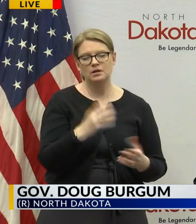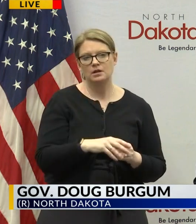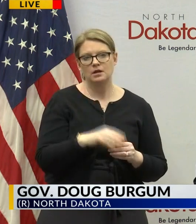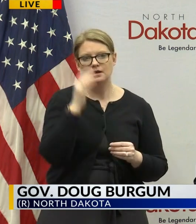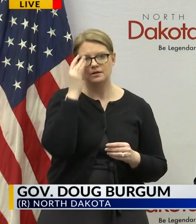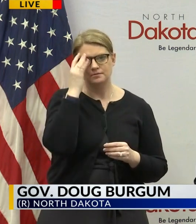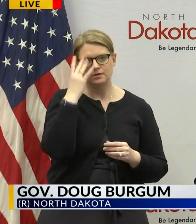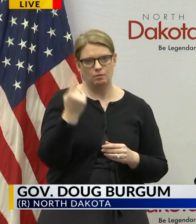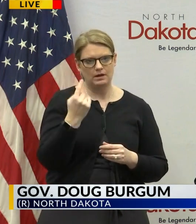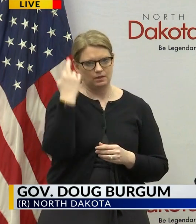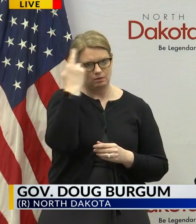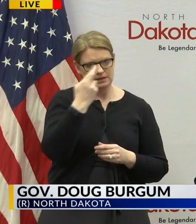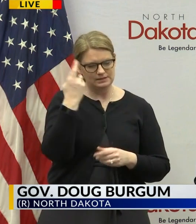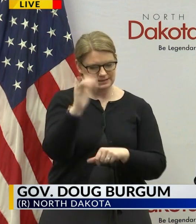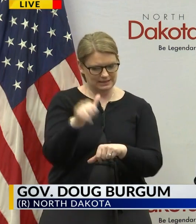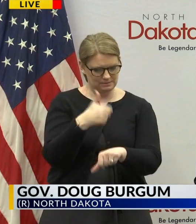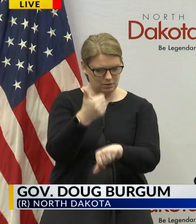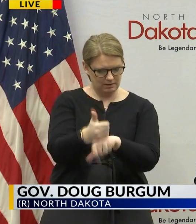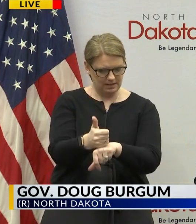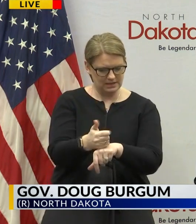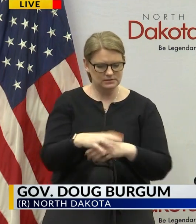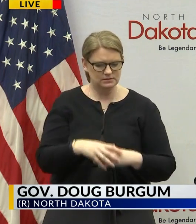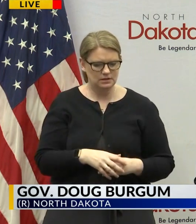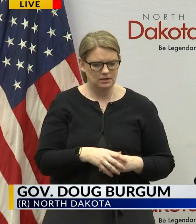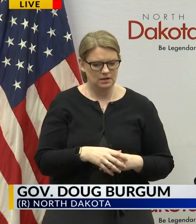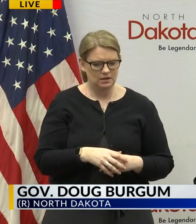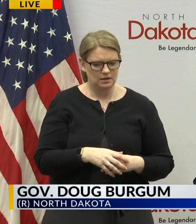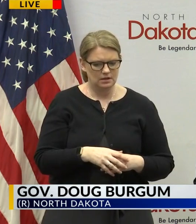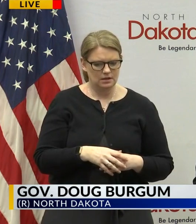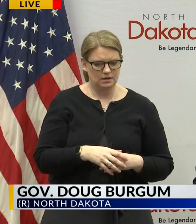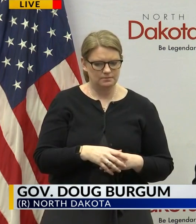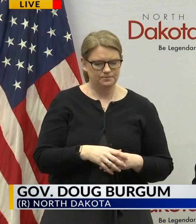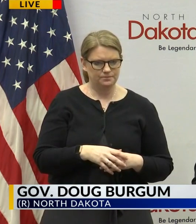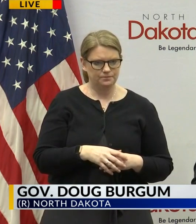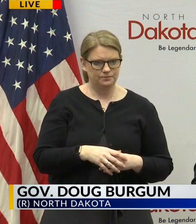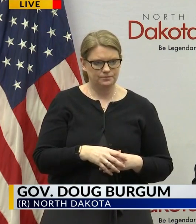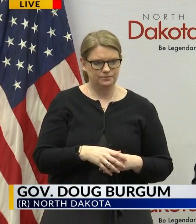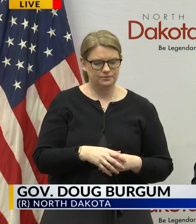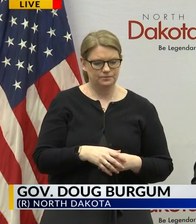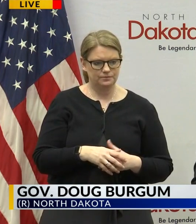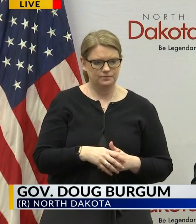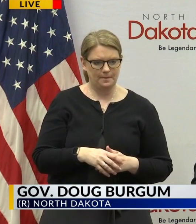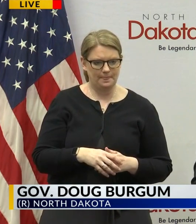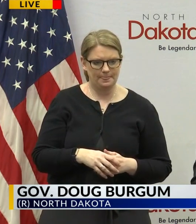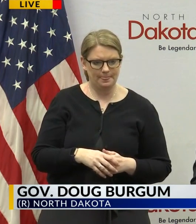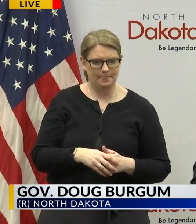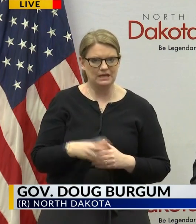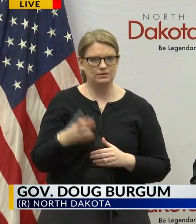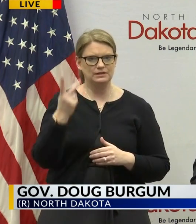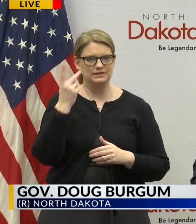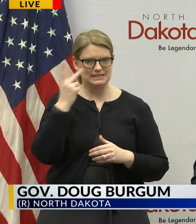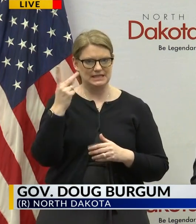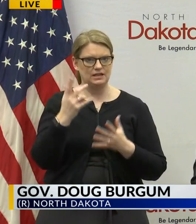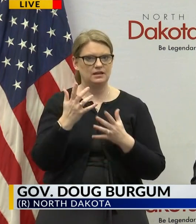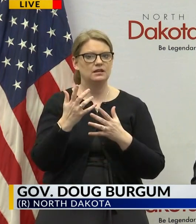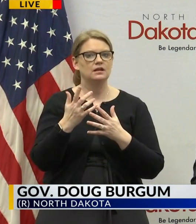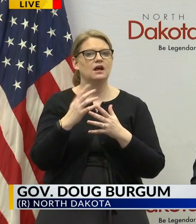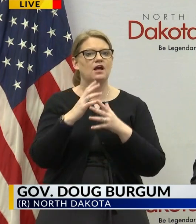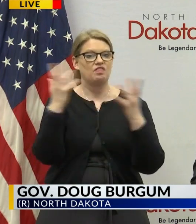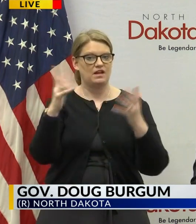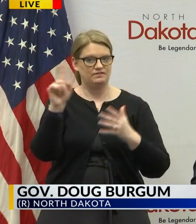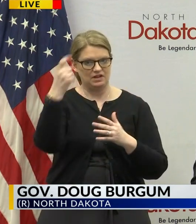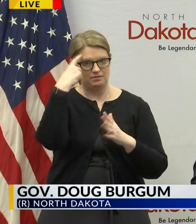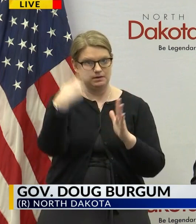the reasons why that gets put in place is that in other places where you see escalating amounts of government mandates is when